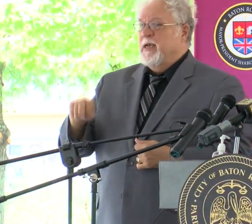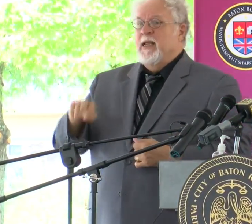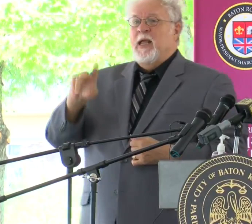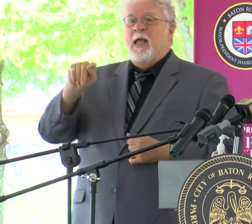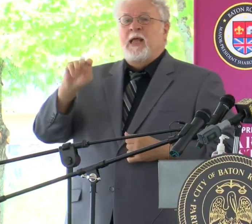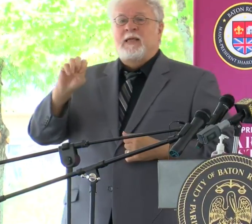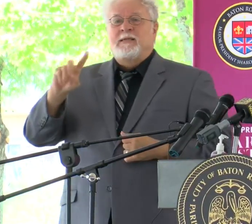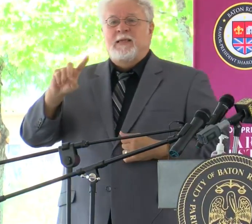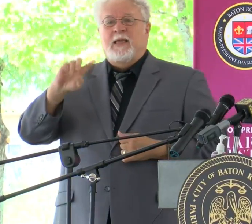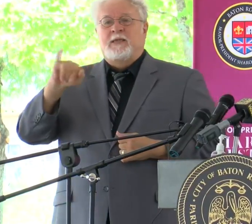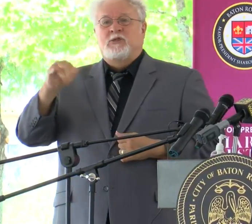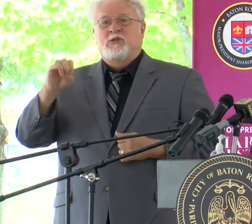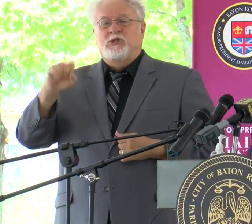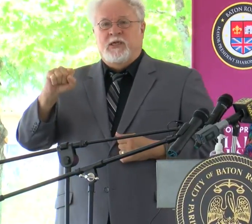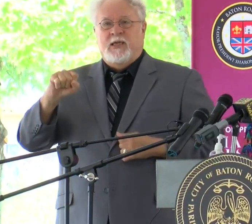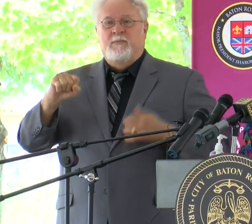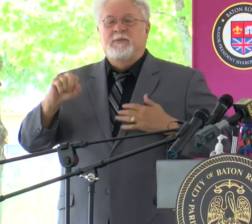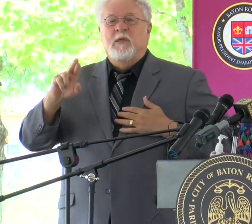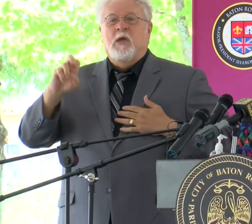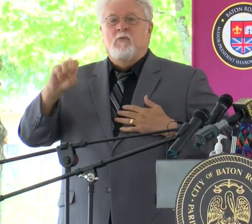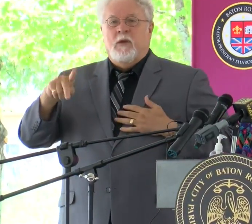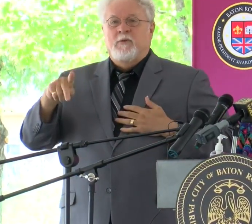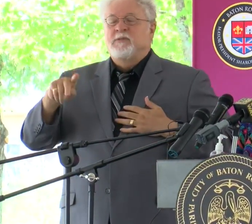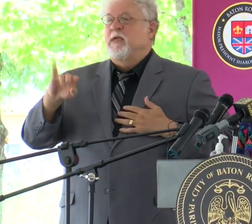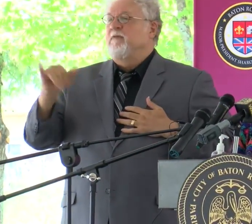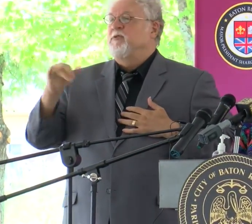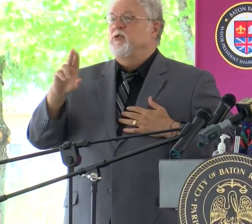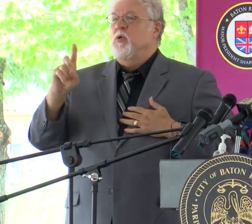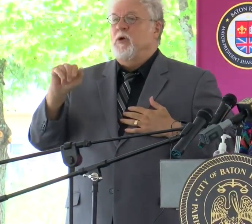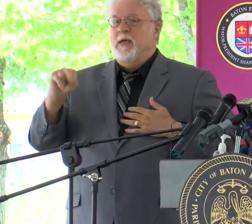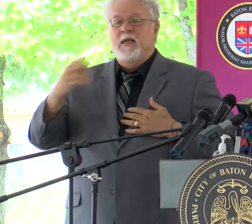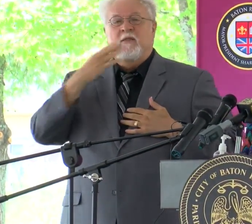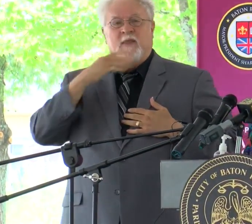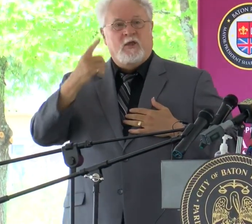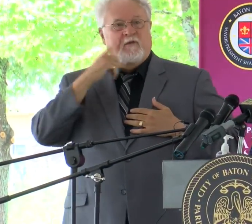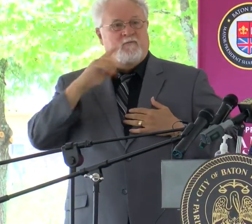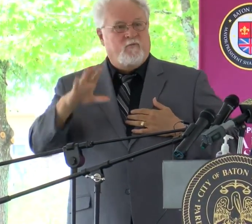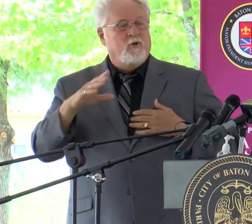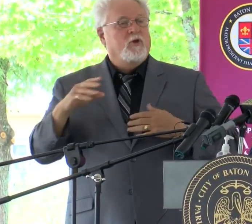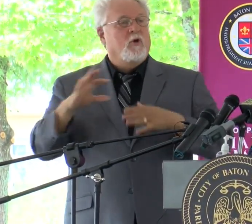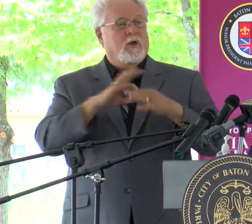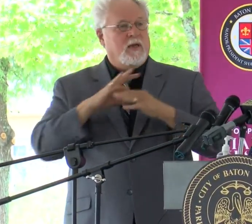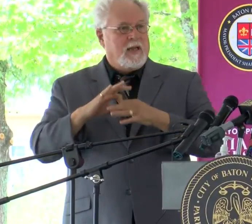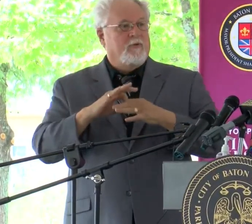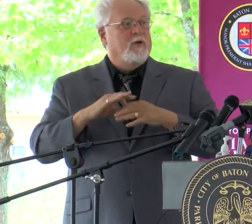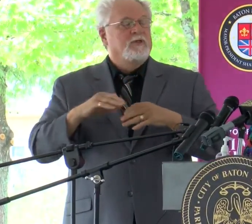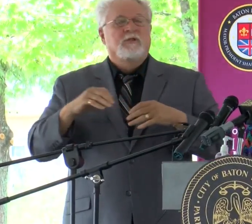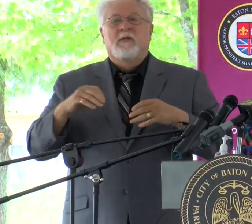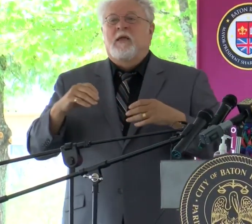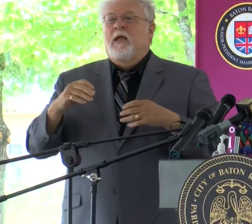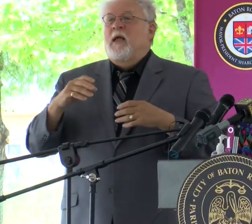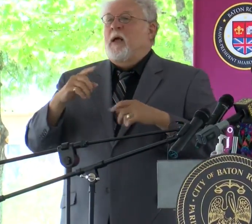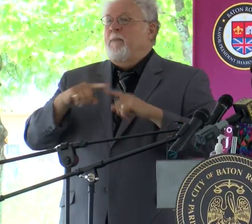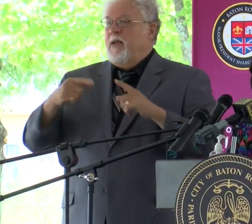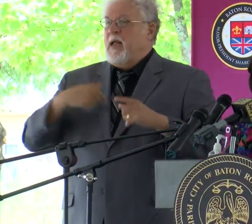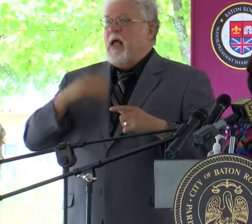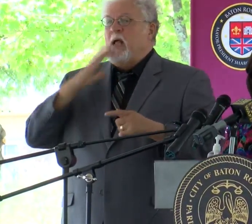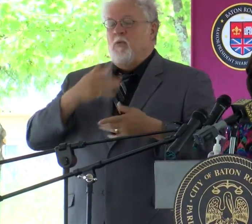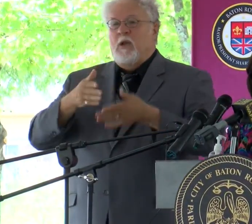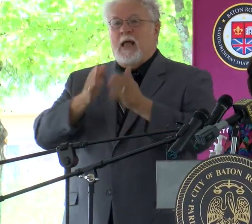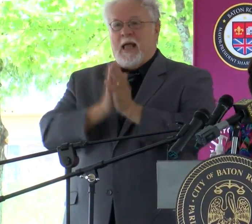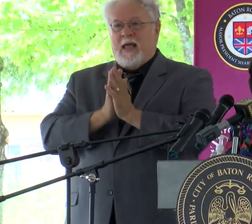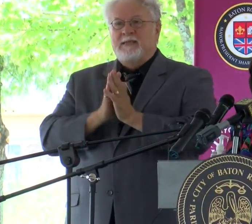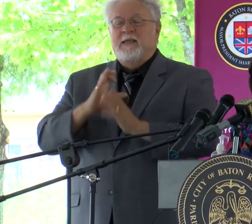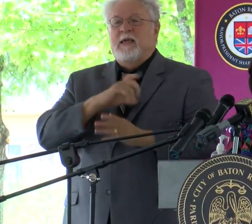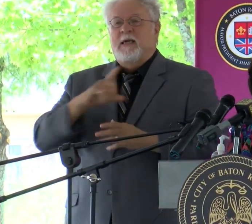James, Representative Jordan. Thank you all for your collaboration in this effort. But I'm going to ask